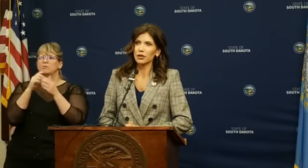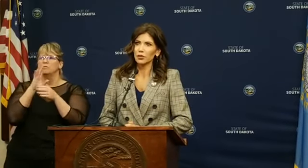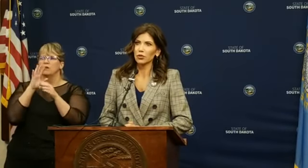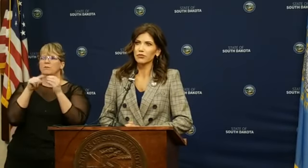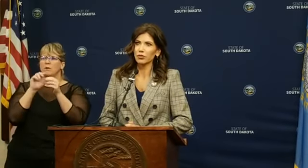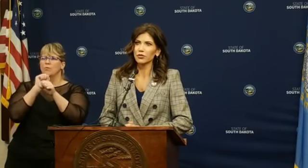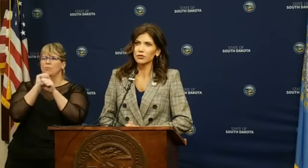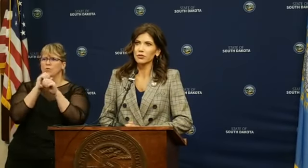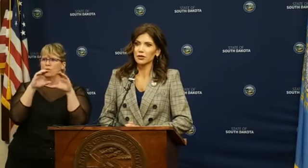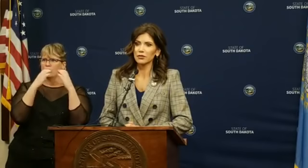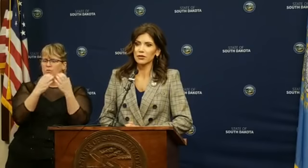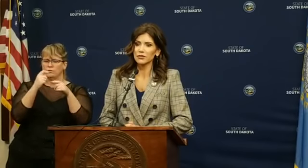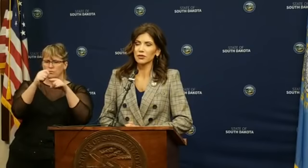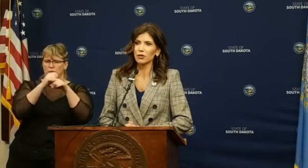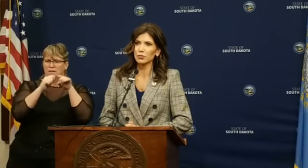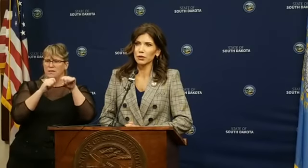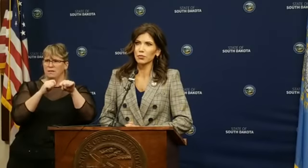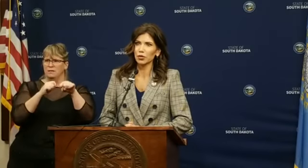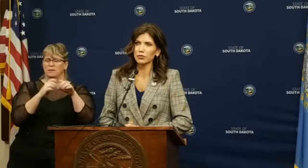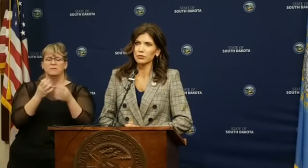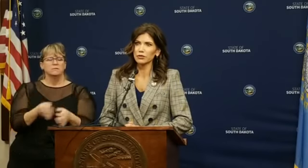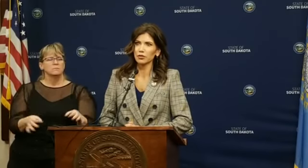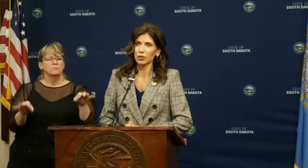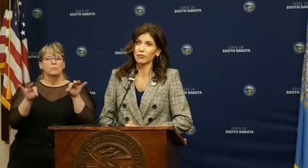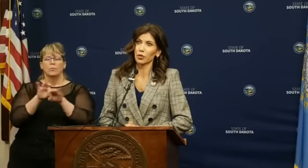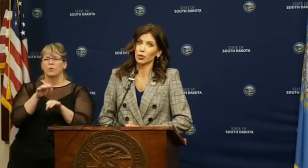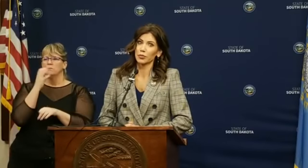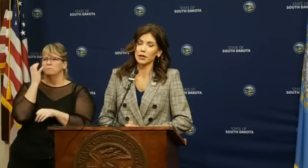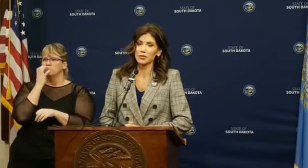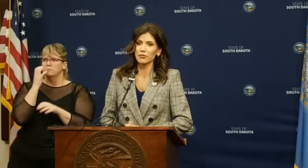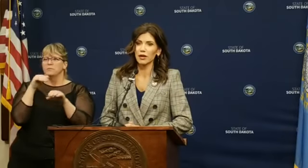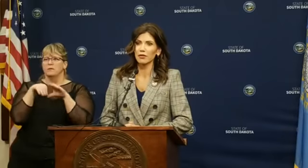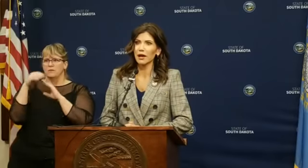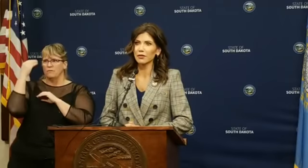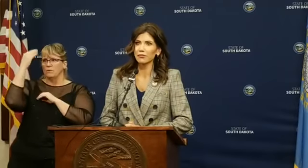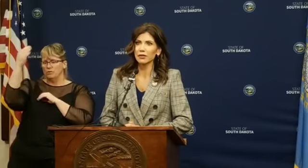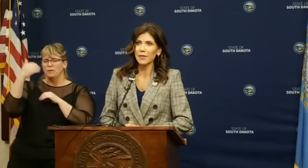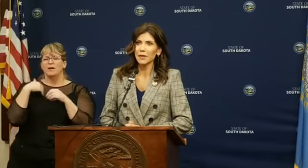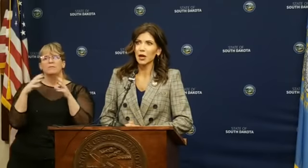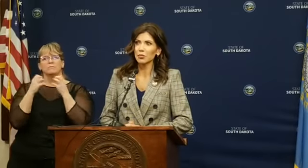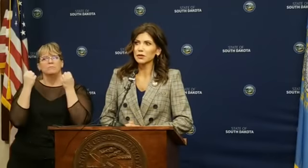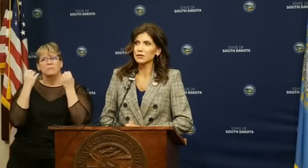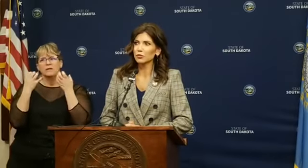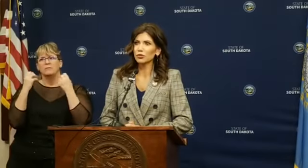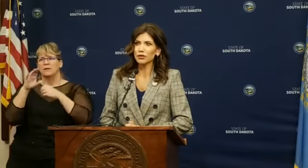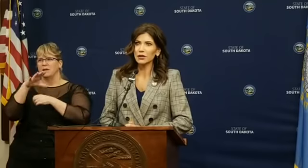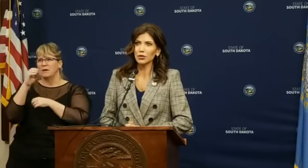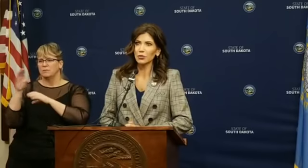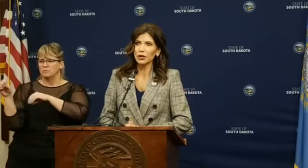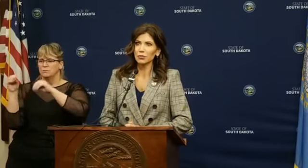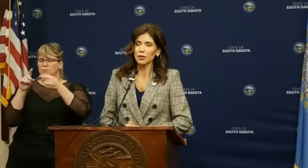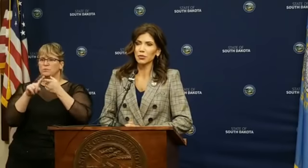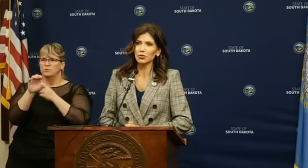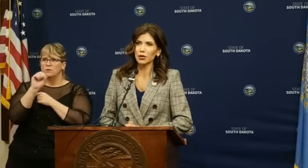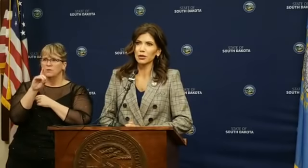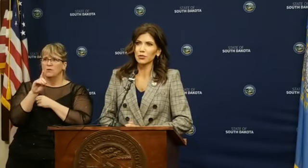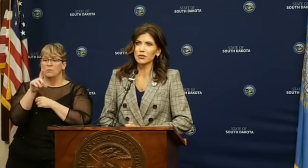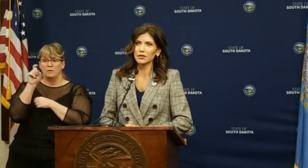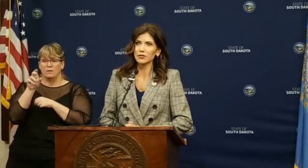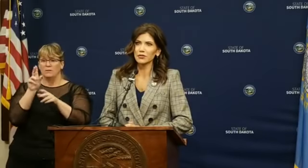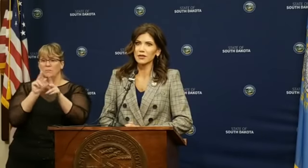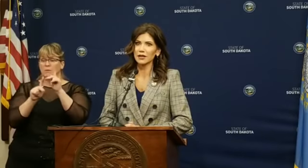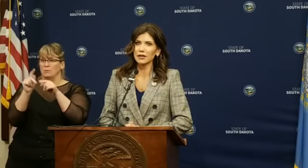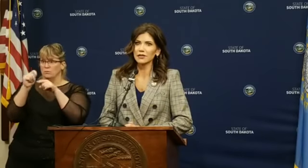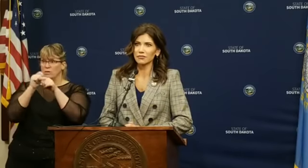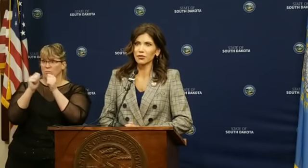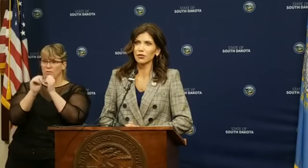Training workforce is incredibly important going forward because we've got a lot of companies that are moving here and we need people trained with